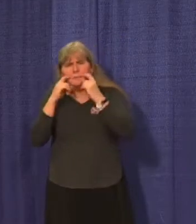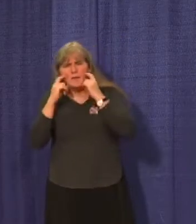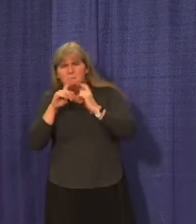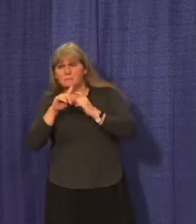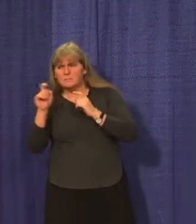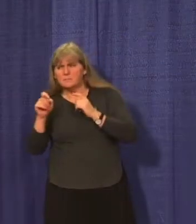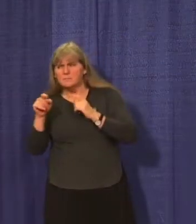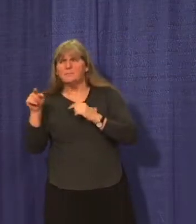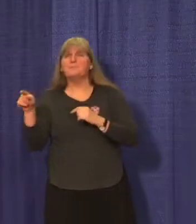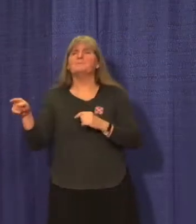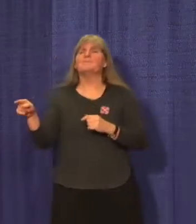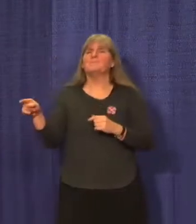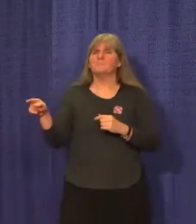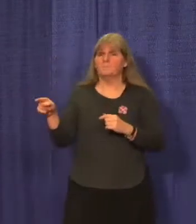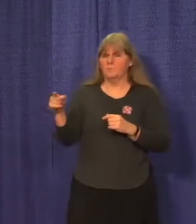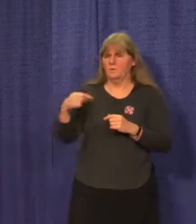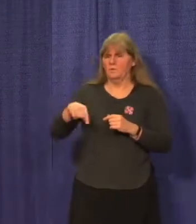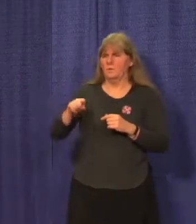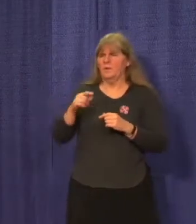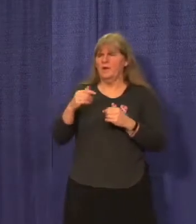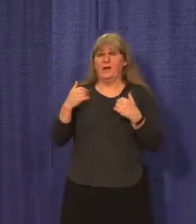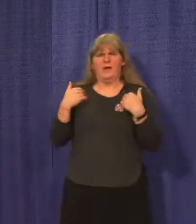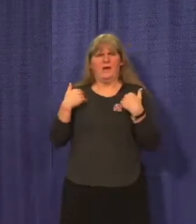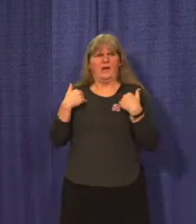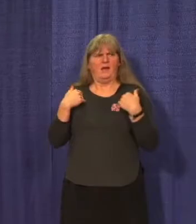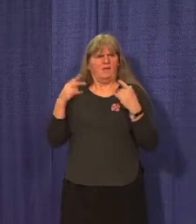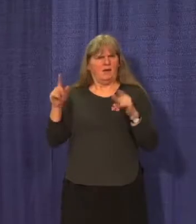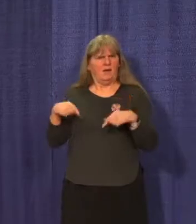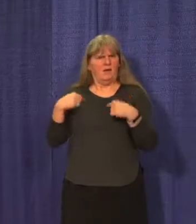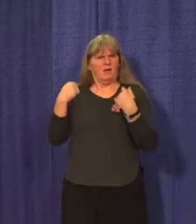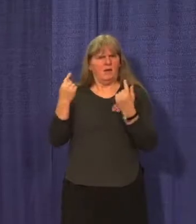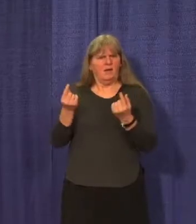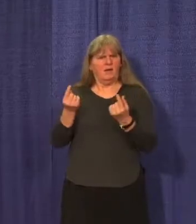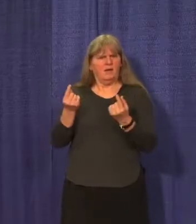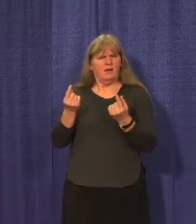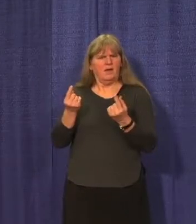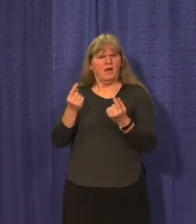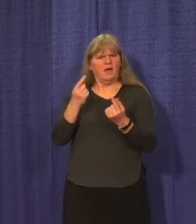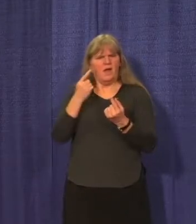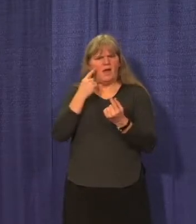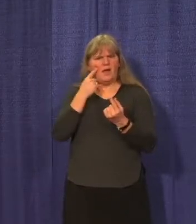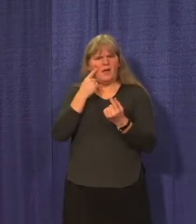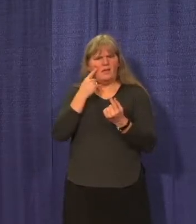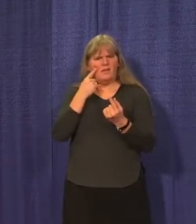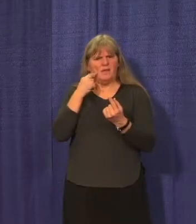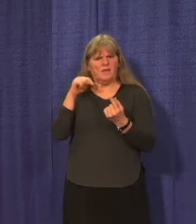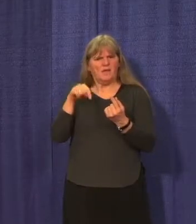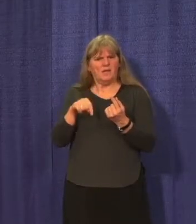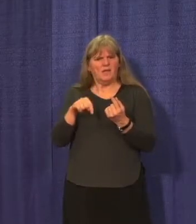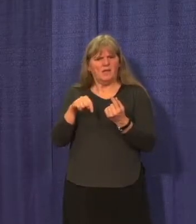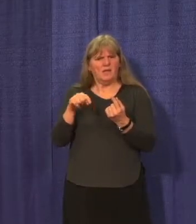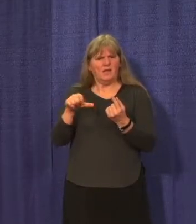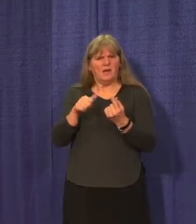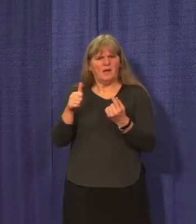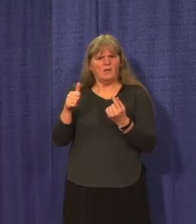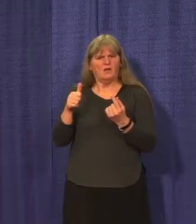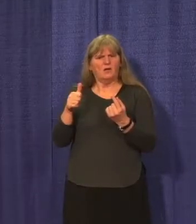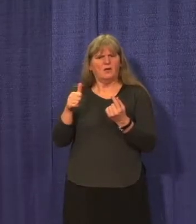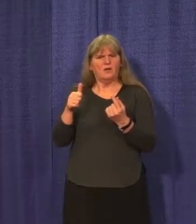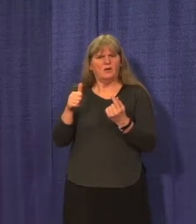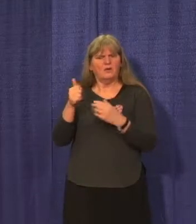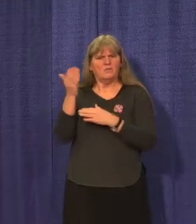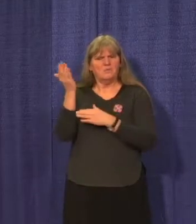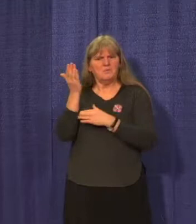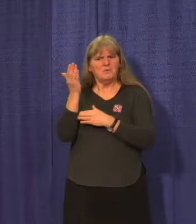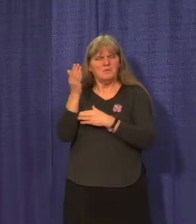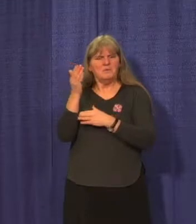Sure. We have, as I said, I think all along and several times, maybe even in this room and others, of